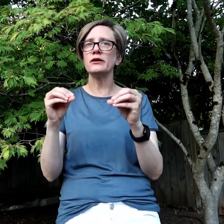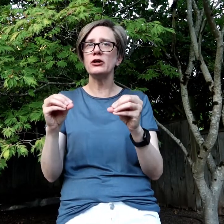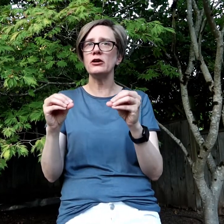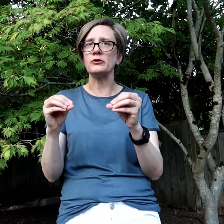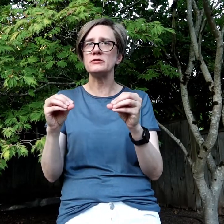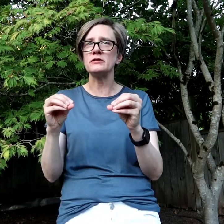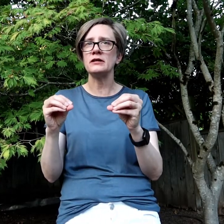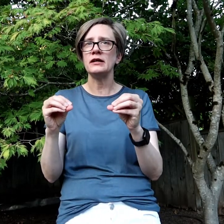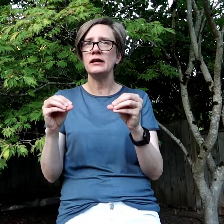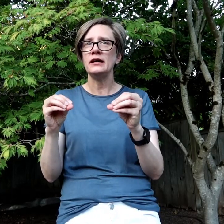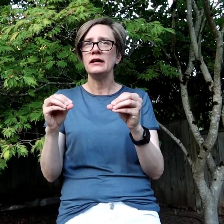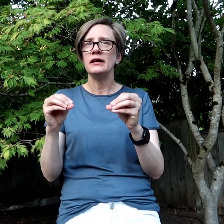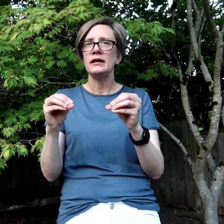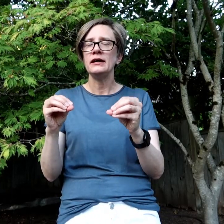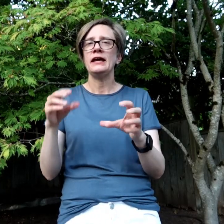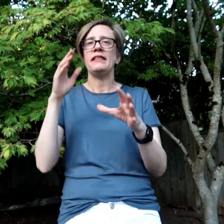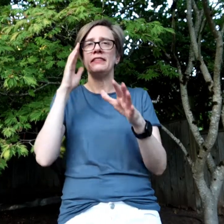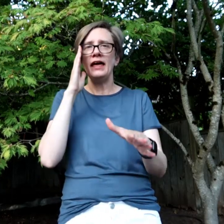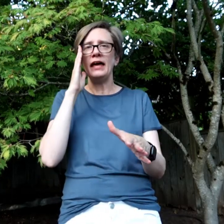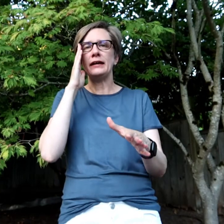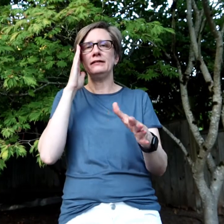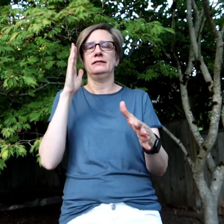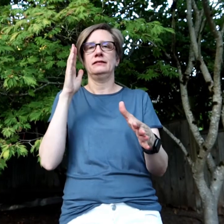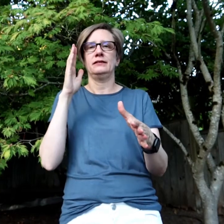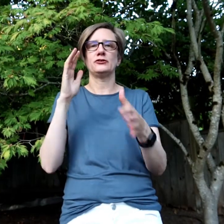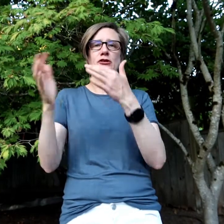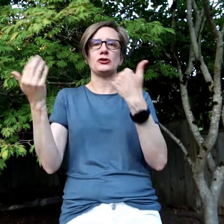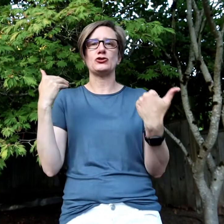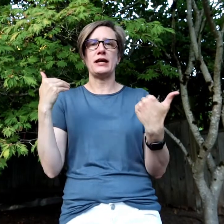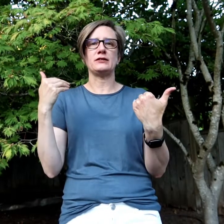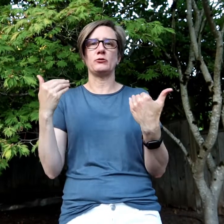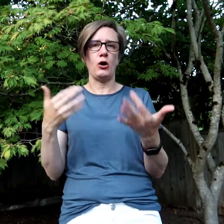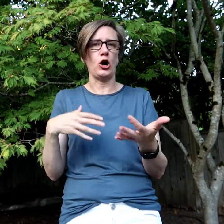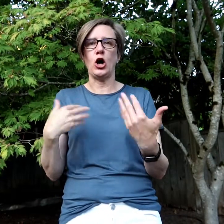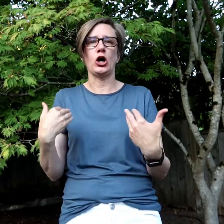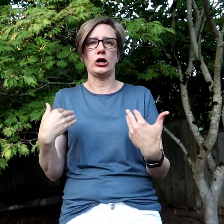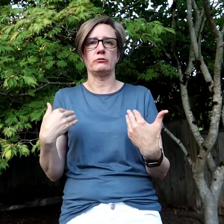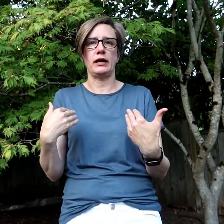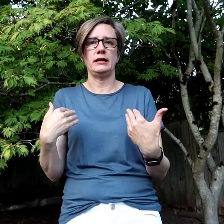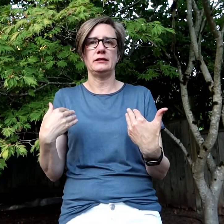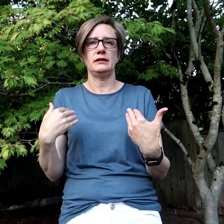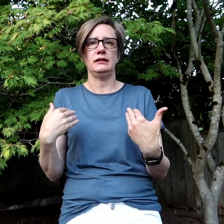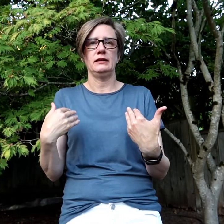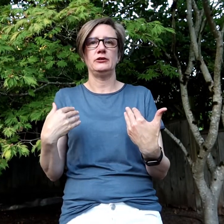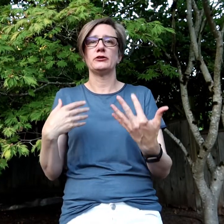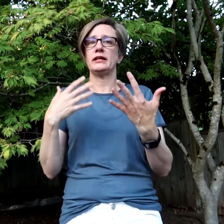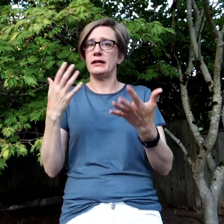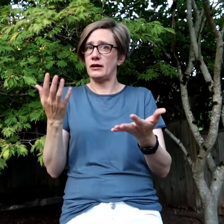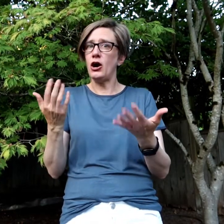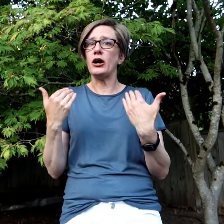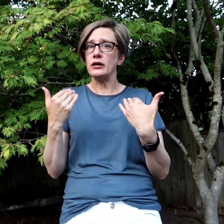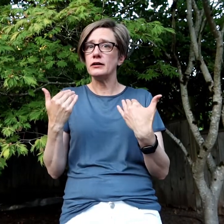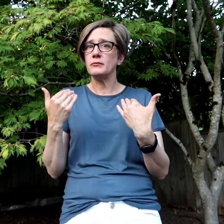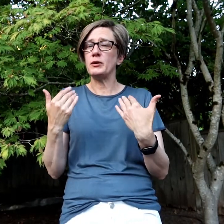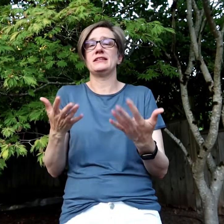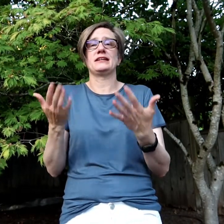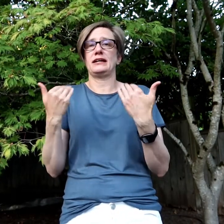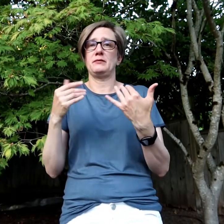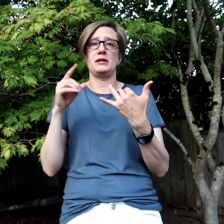close, then you're going to attract the wrong car, right? You're going to get a car, but it's not going to be